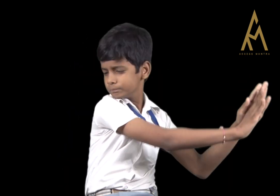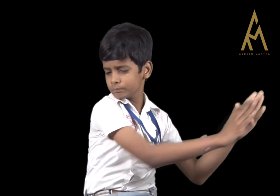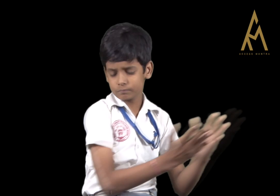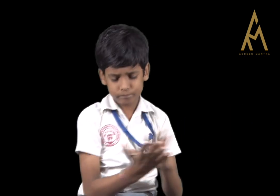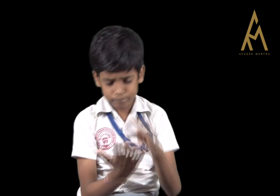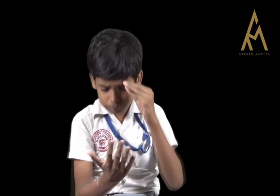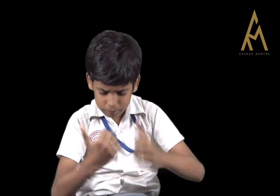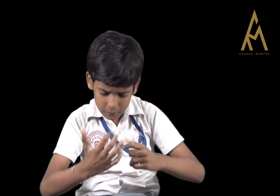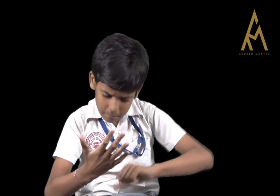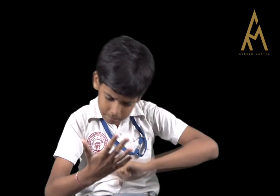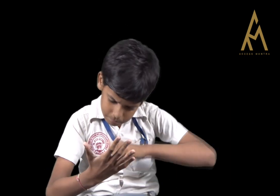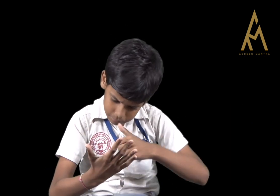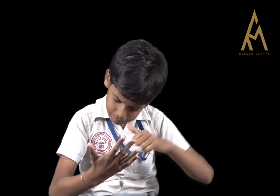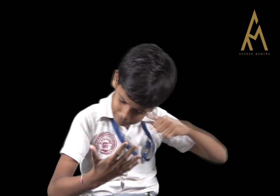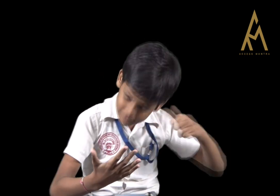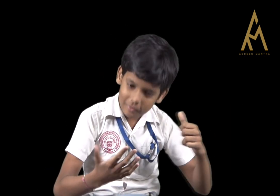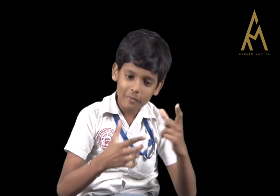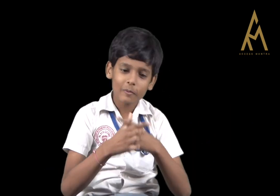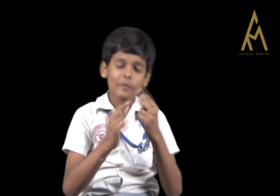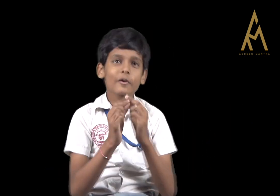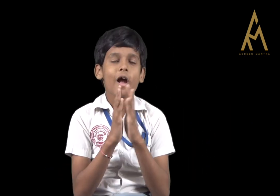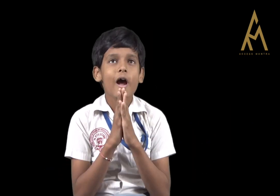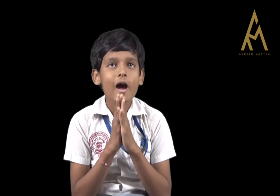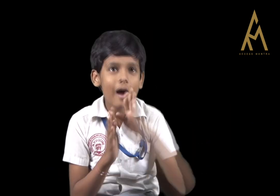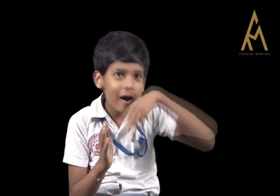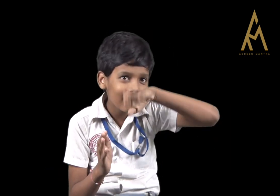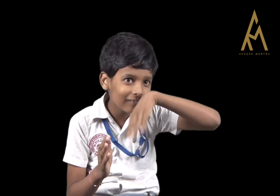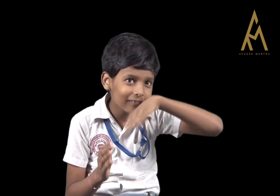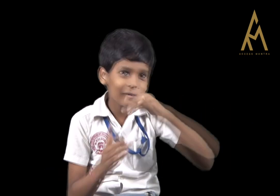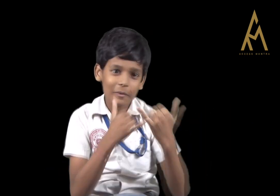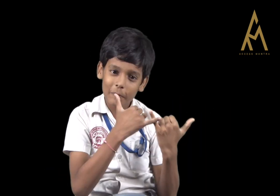I passed the exam. I wrote everything. I was hoping I would get a job. I prayed to Ganesha. I prayed to Krishna.